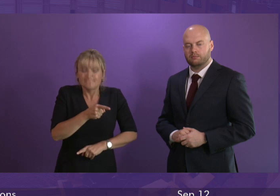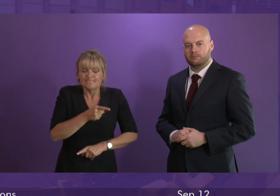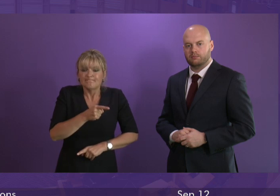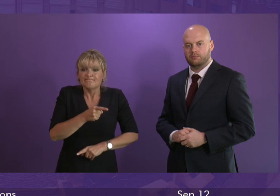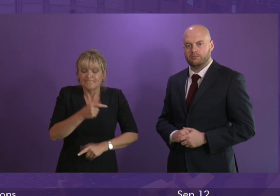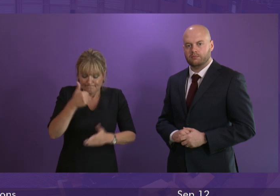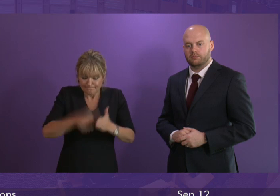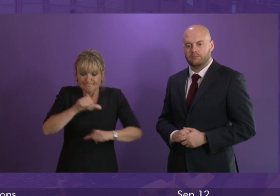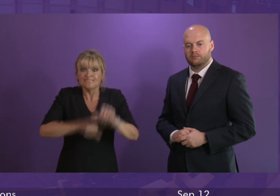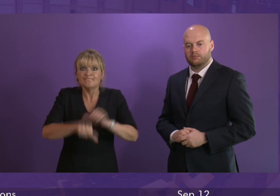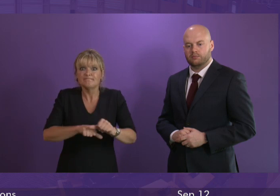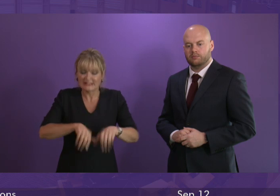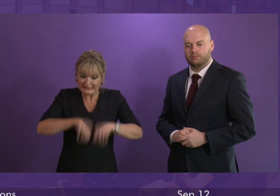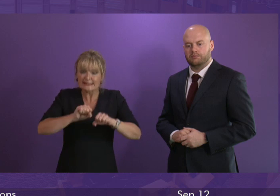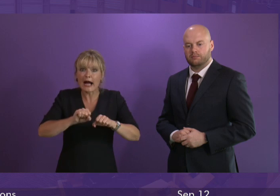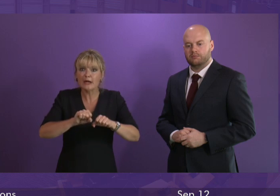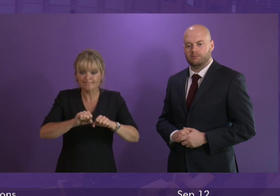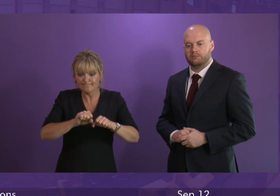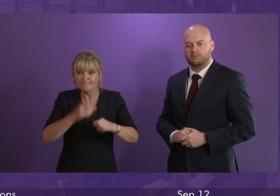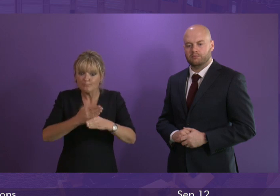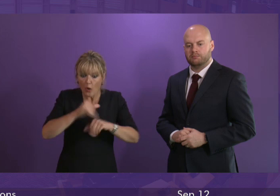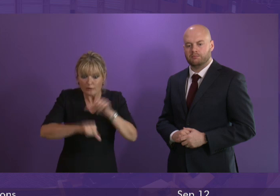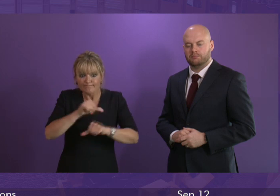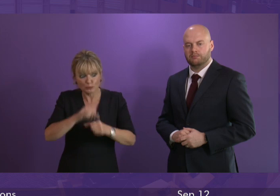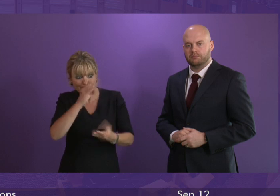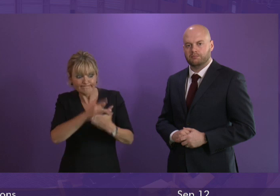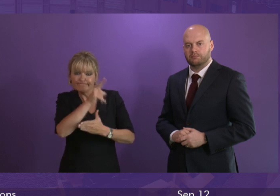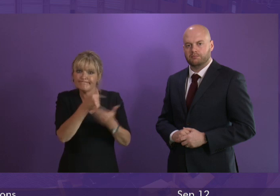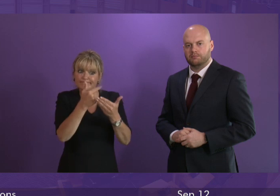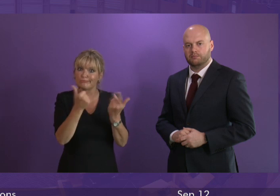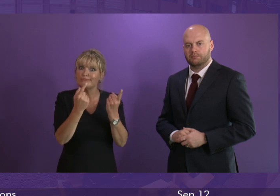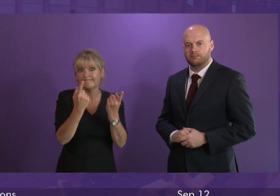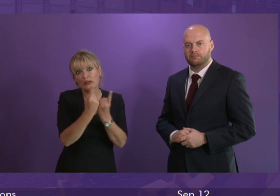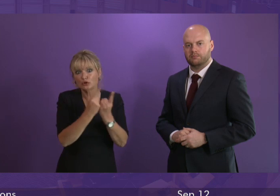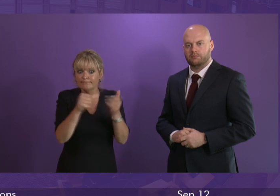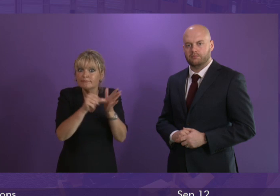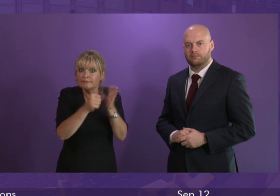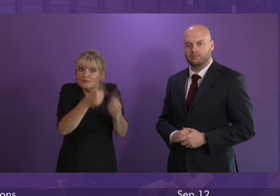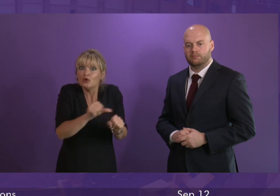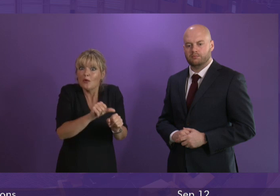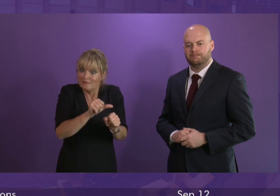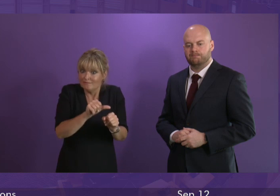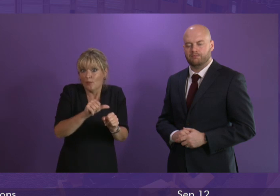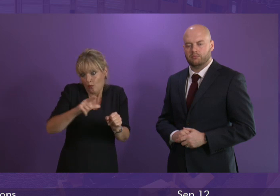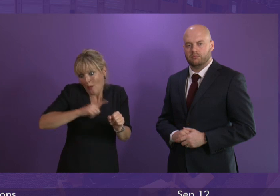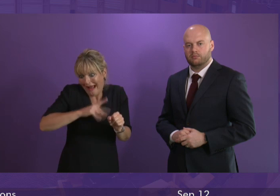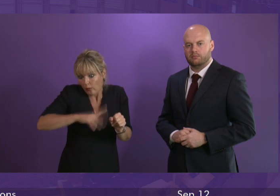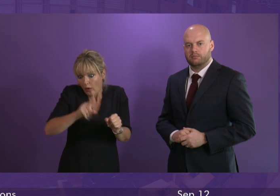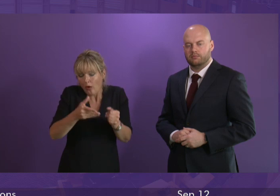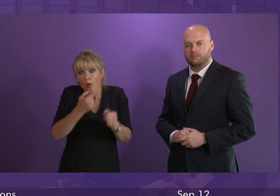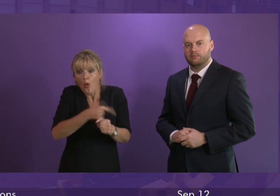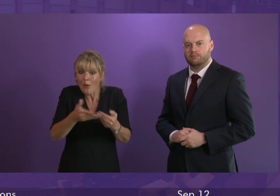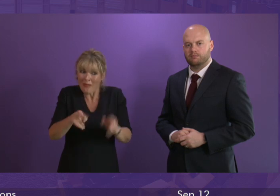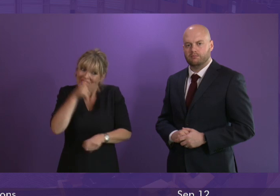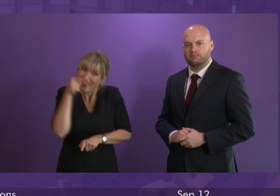and set and trained the work that requires to be done to rectify that problem and ensure that the hospital opens safely. That is